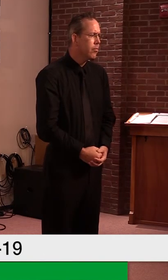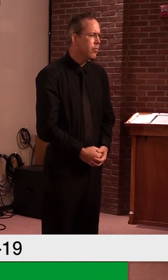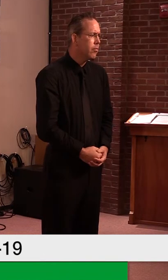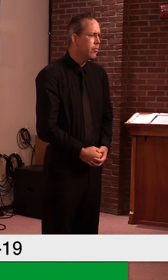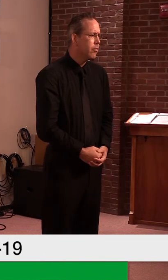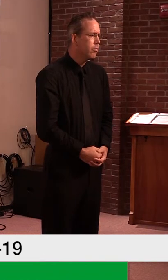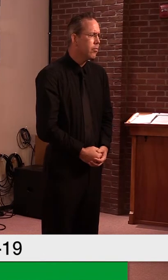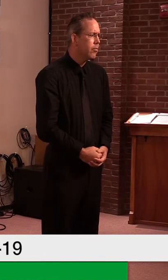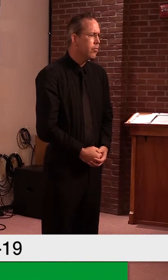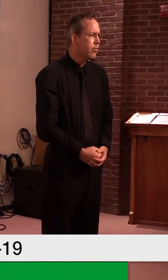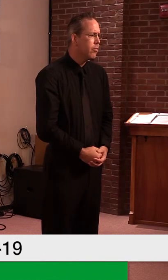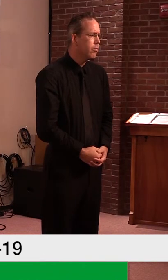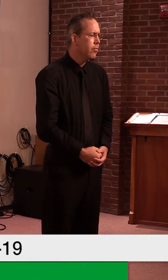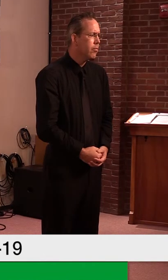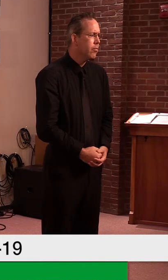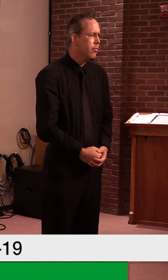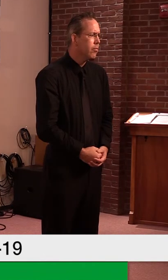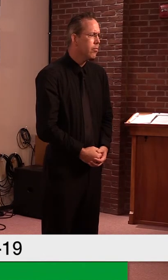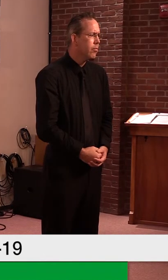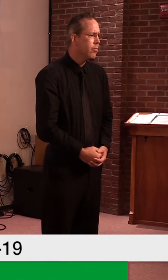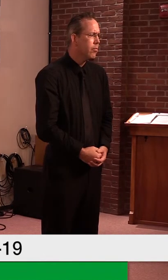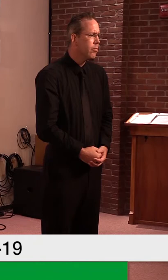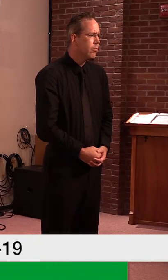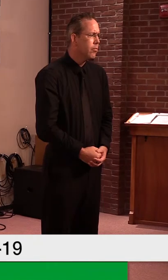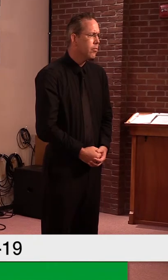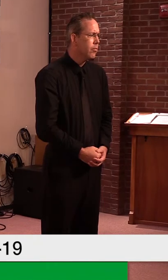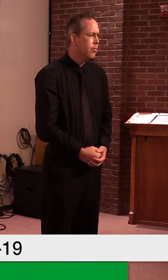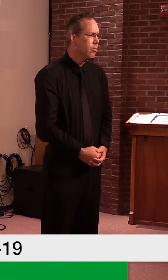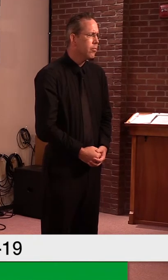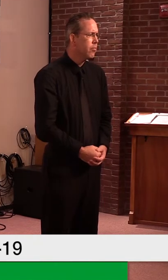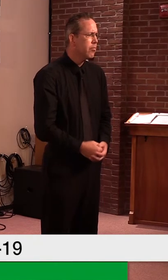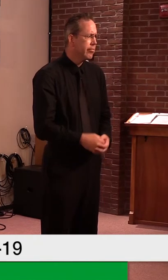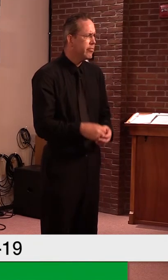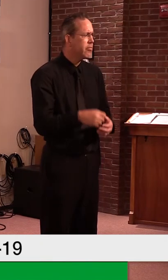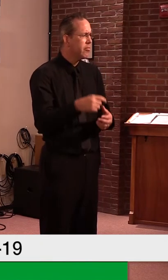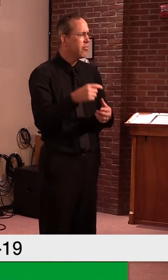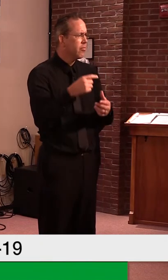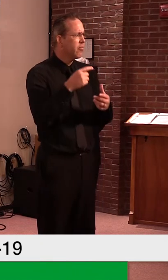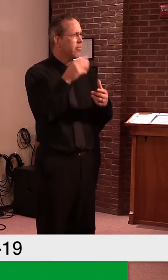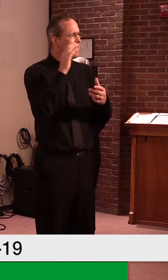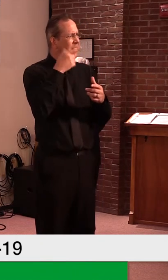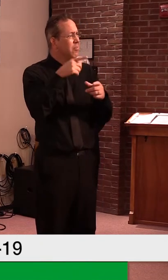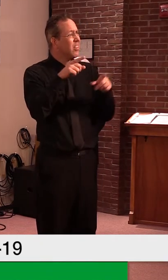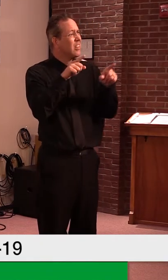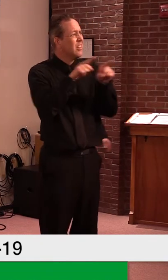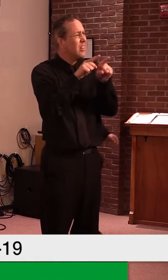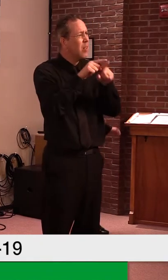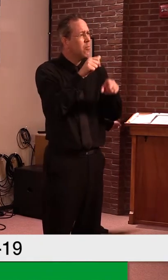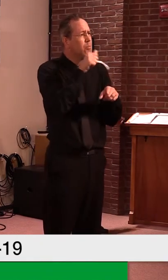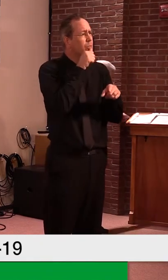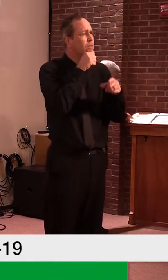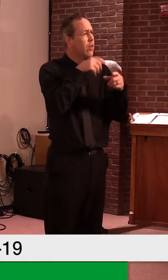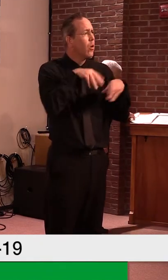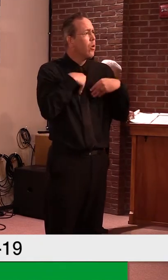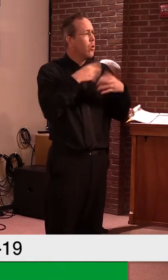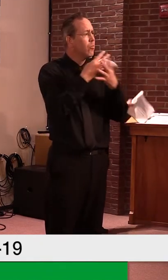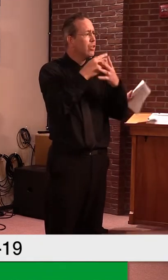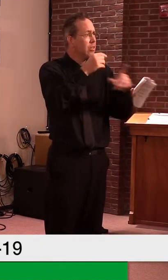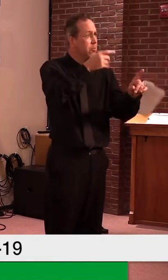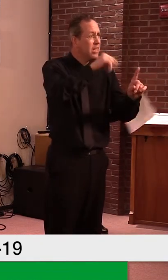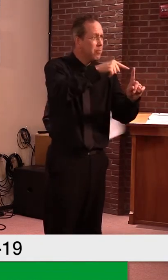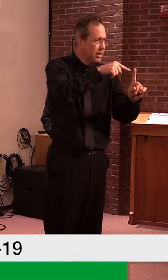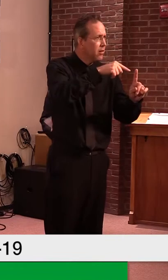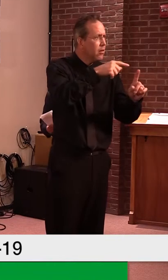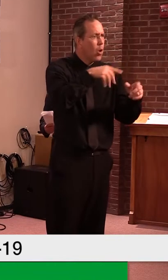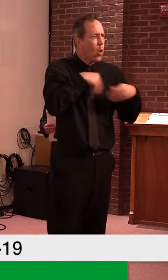positive. Uh, why didn't your administration see this coming? And what does accountability look like, in terms of that? Um, who should have seen it sooner?